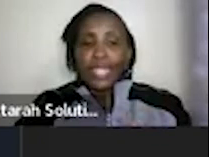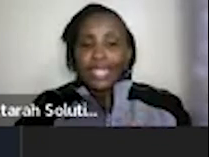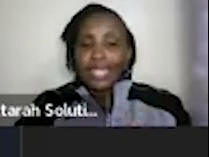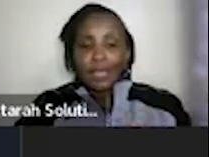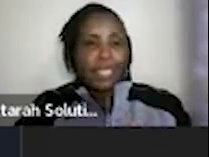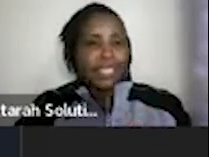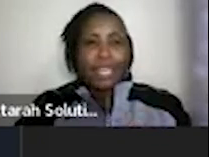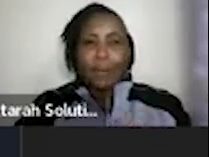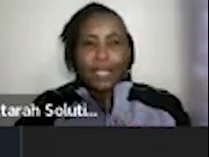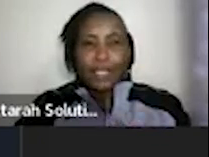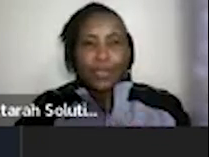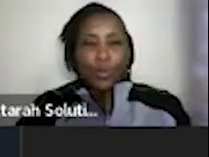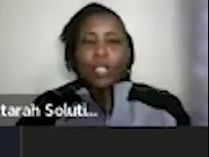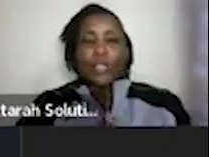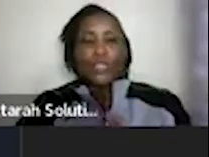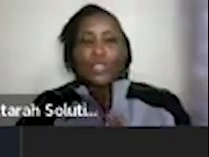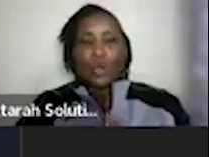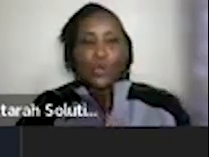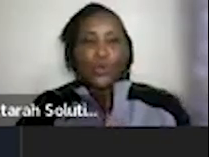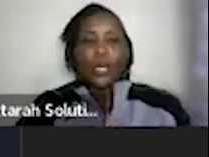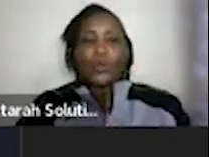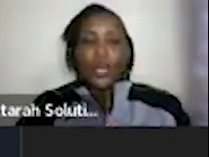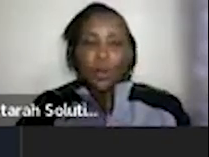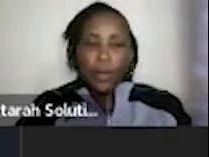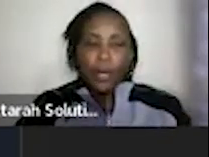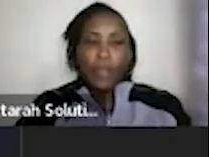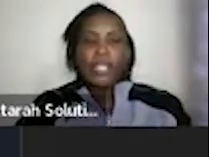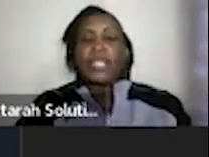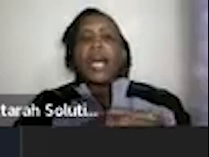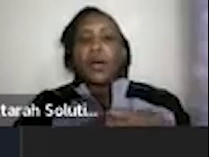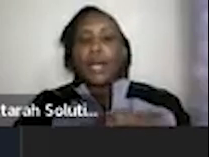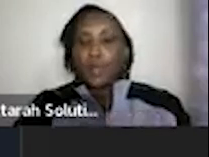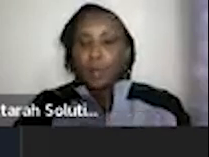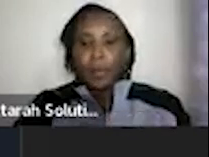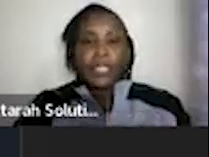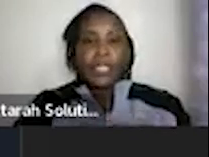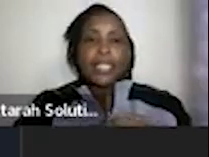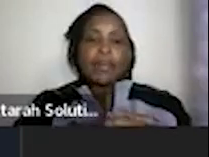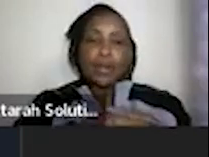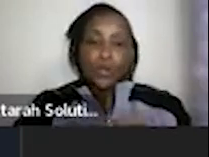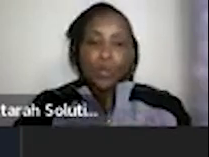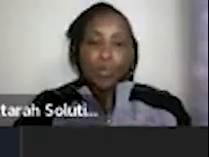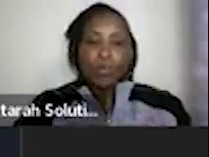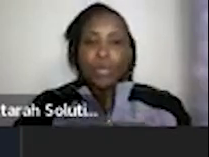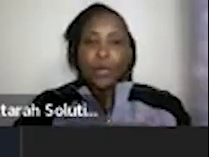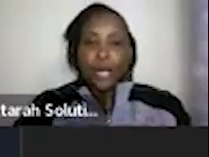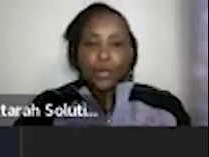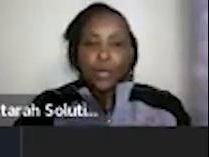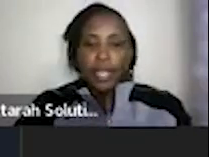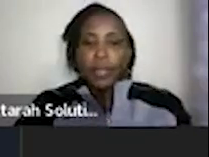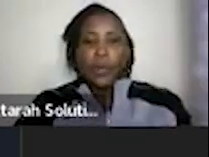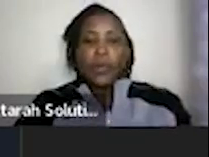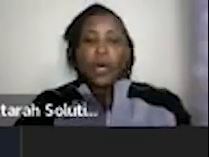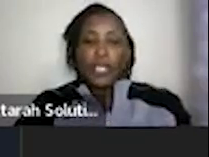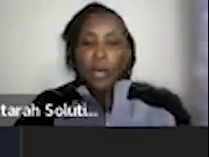offer disc assessment it's an amazing tool to just know who you are who are your workmates how can you make better teams how do you improve and work